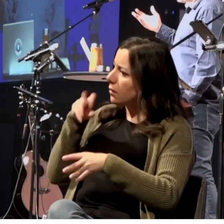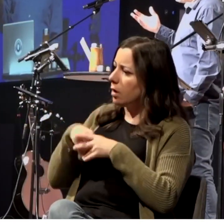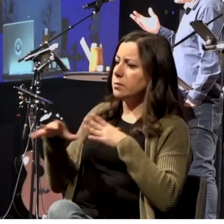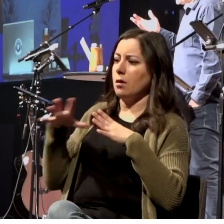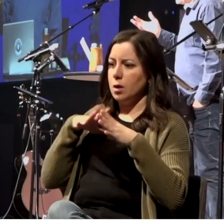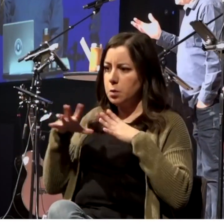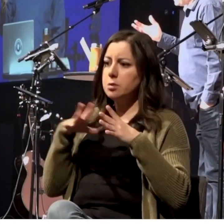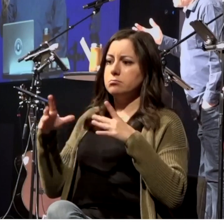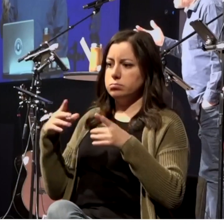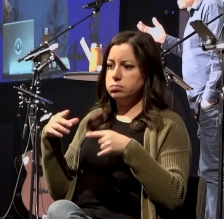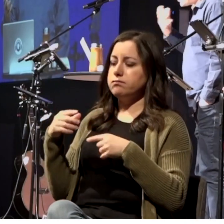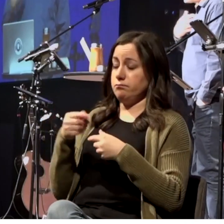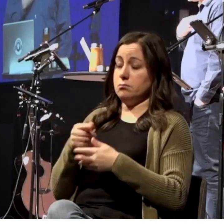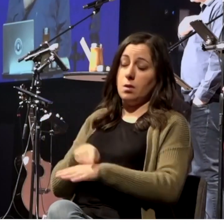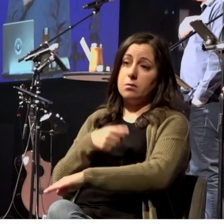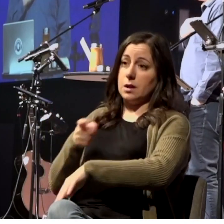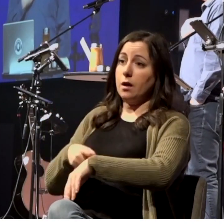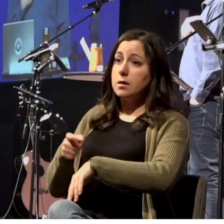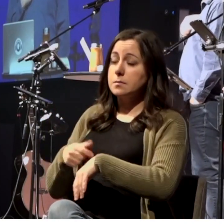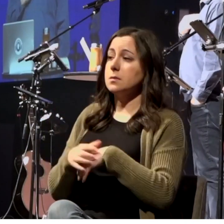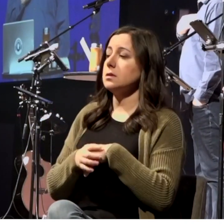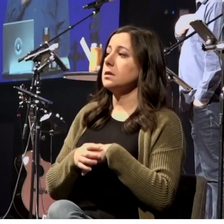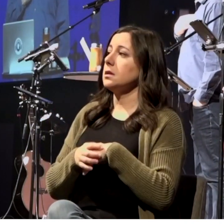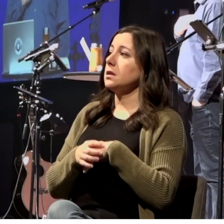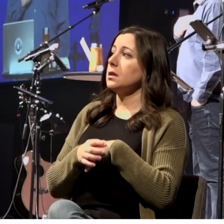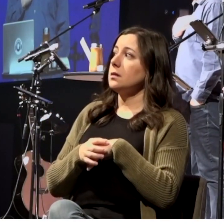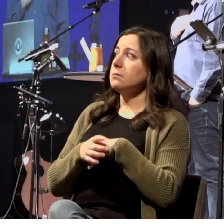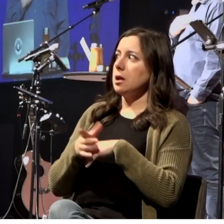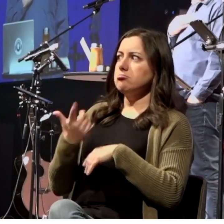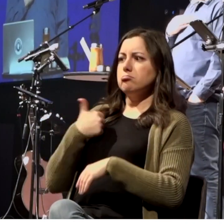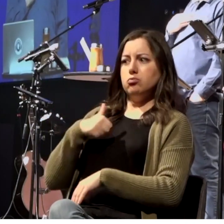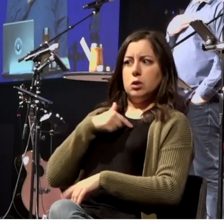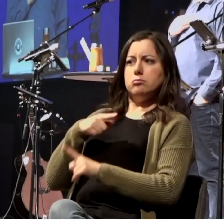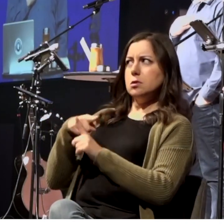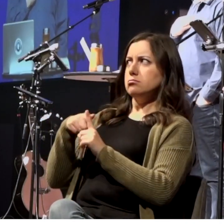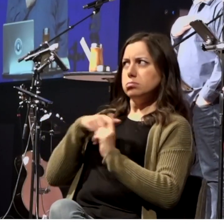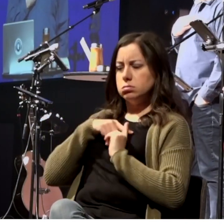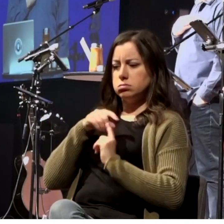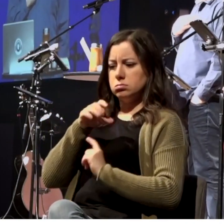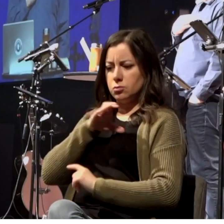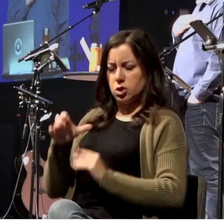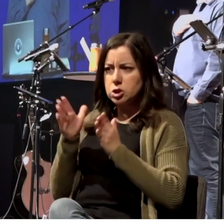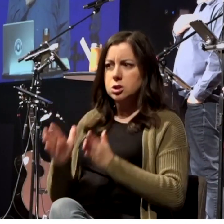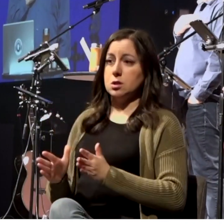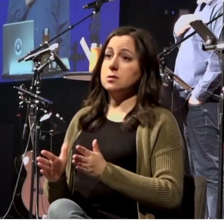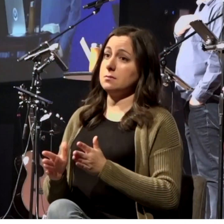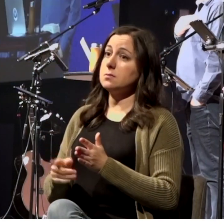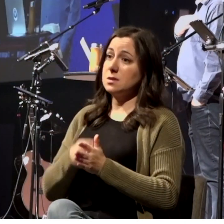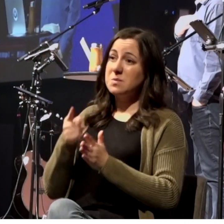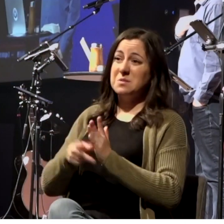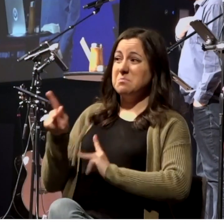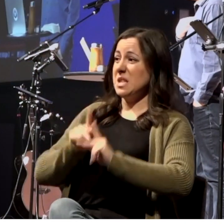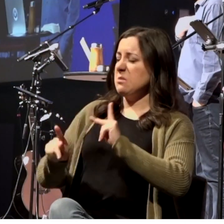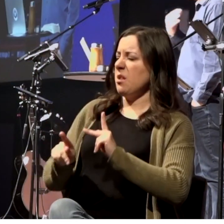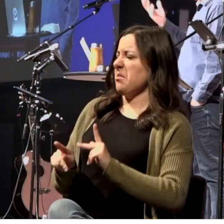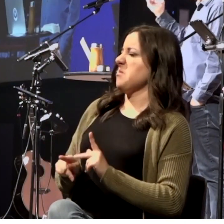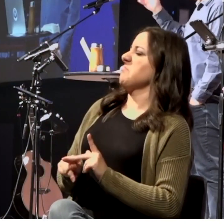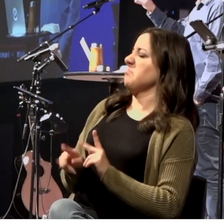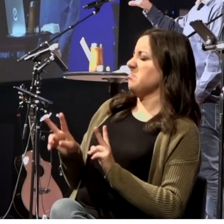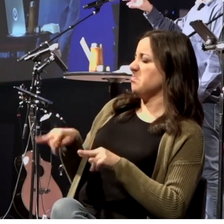time. And as Christians, we took a lot of heat for my kids being involved in Hollywood. My daughters